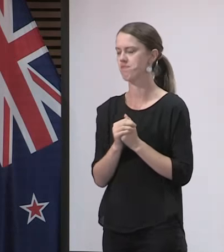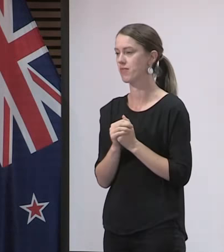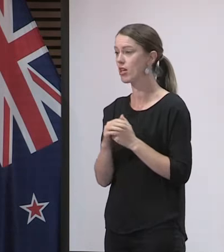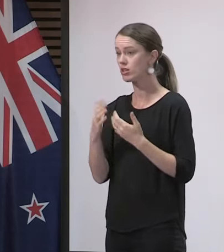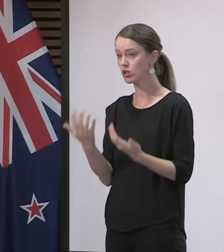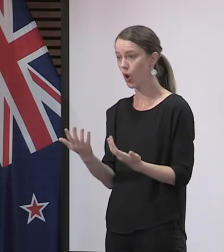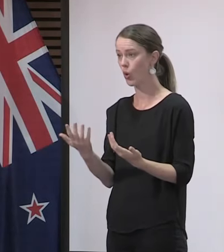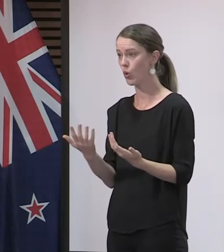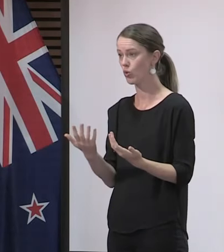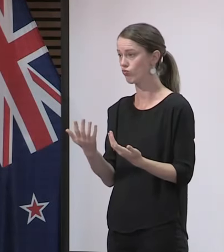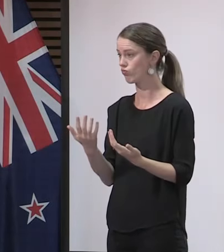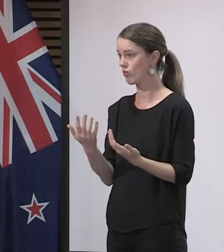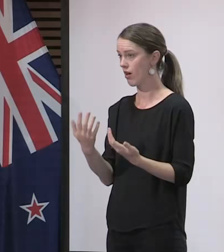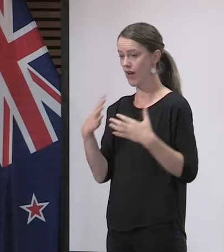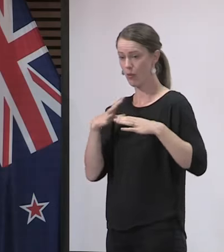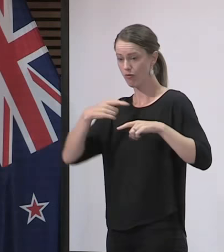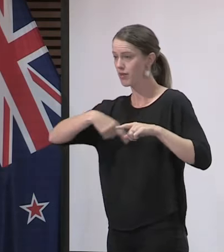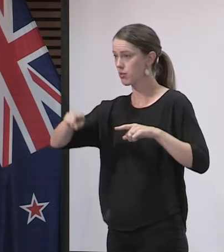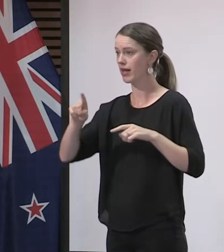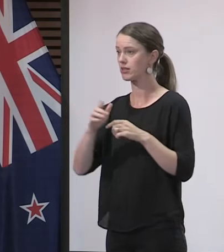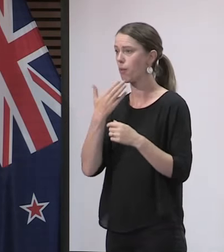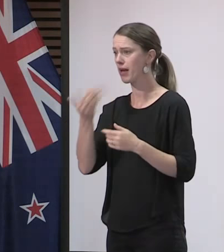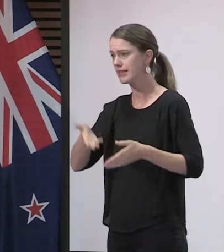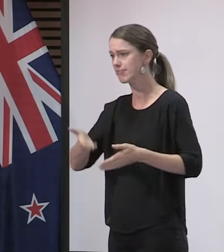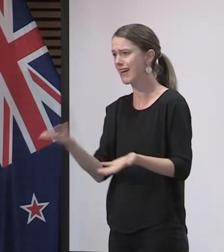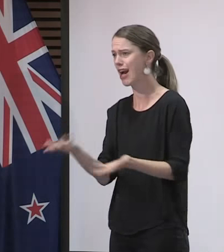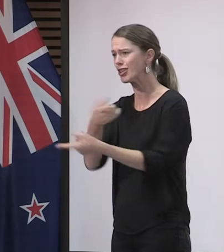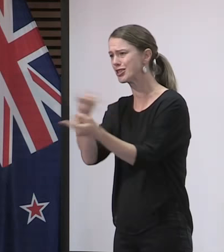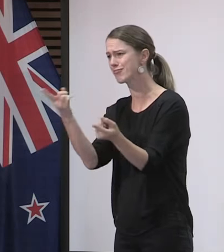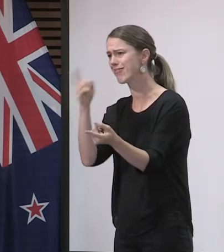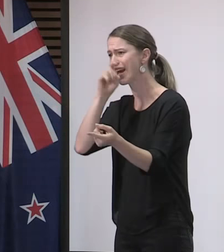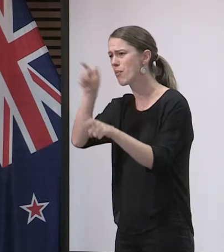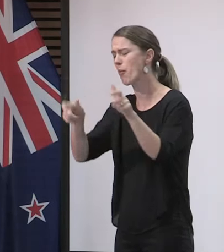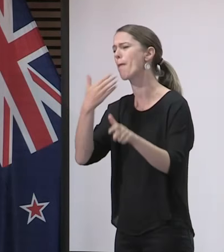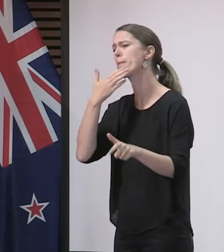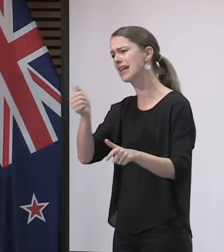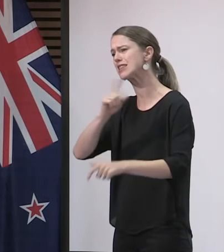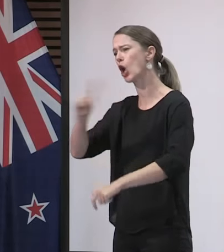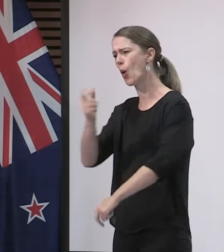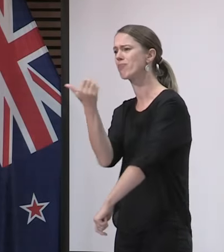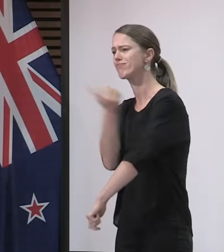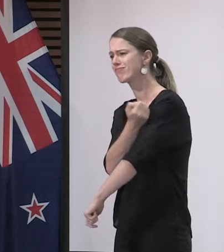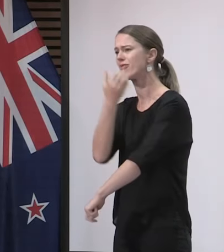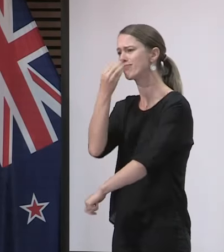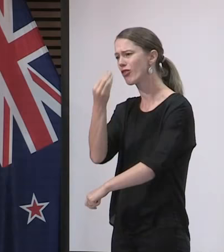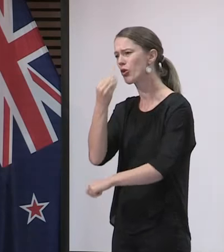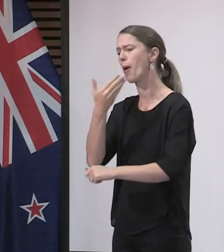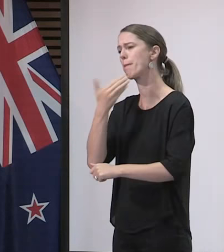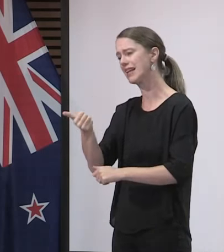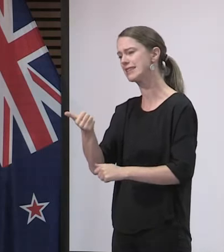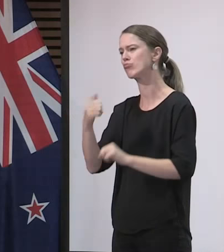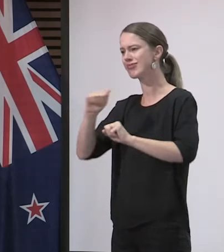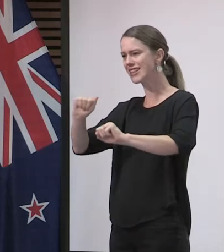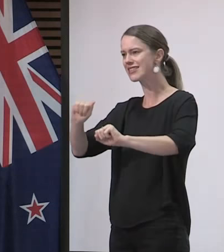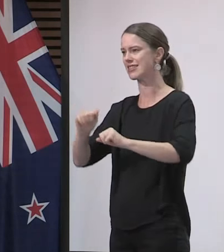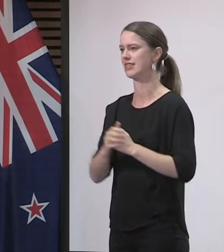full order from this week, and I would encourage Kiwis again to go out and get the flu jab. And that will mean we'll